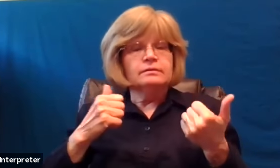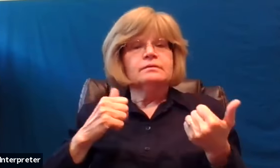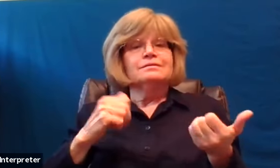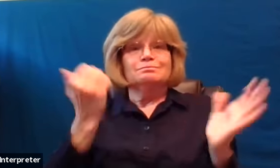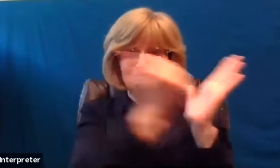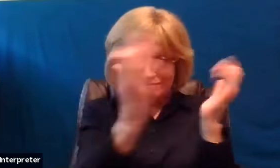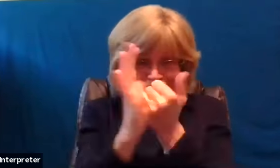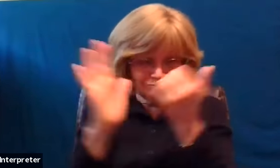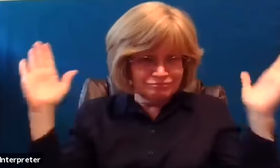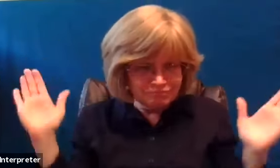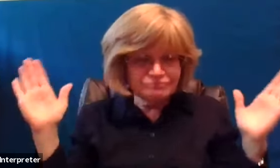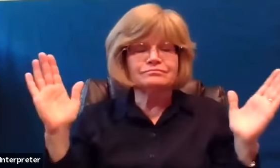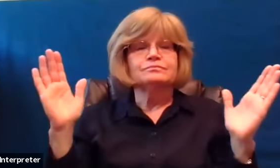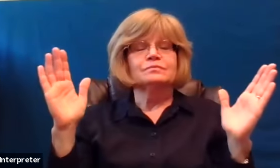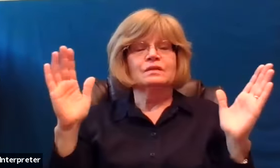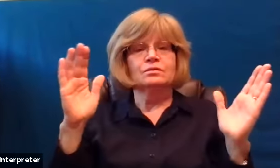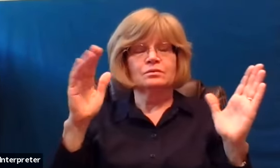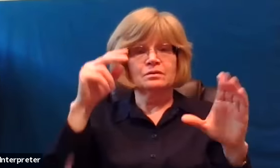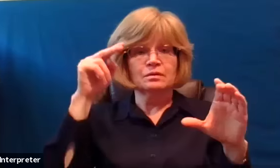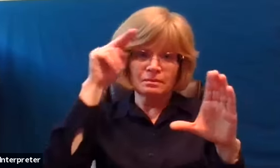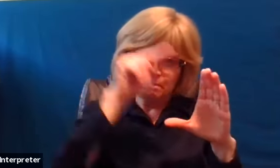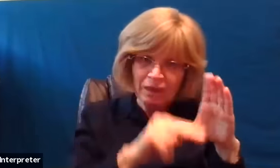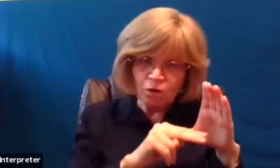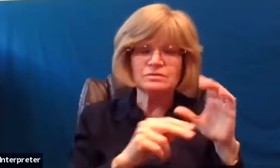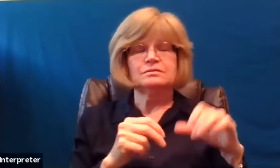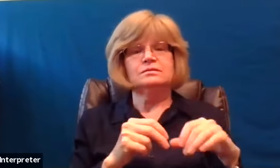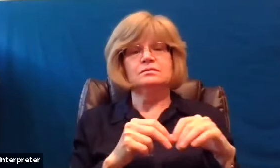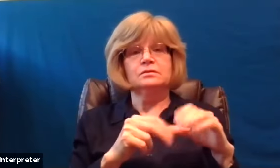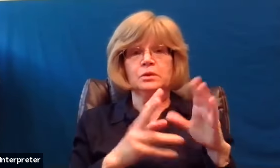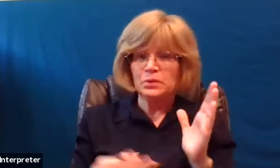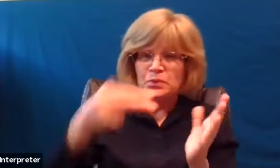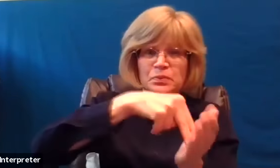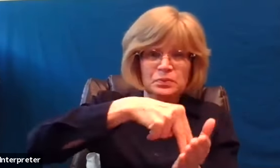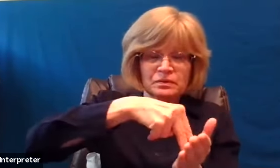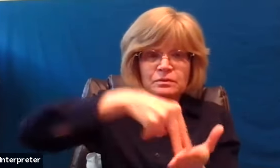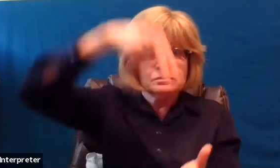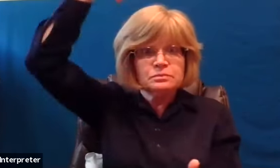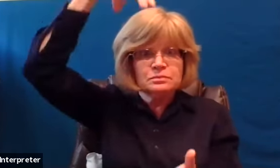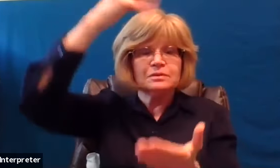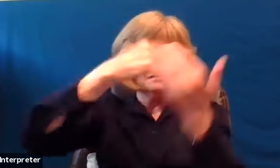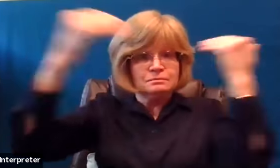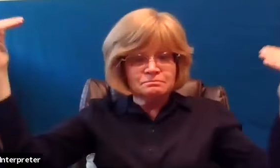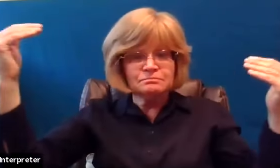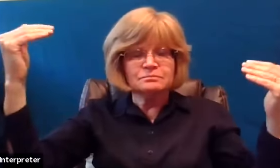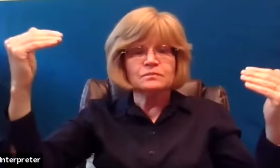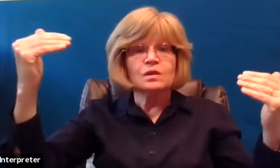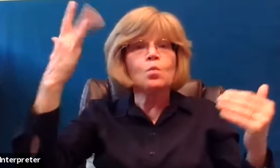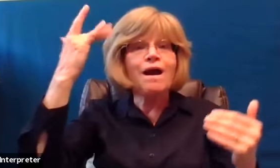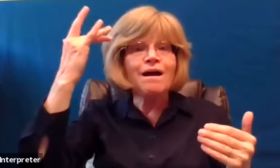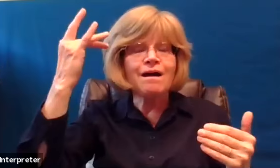and ascended to heaven for the sake of humanity to save us from sin and eternally reunite us with